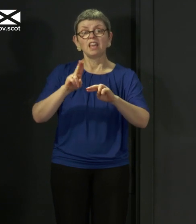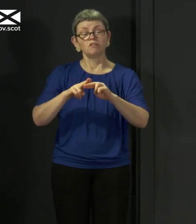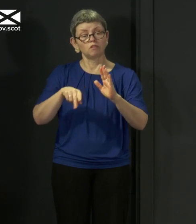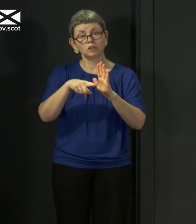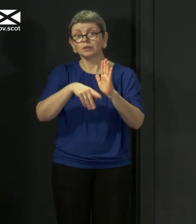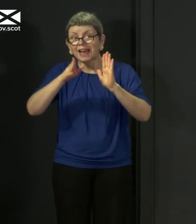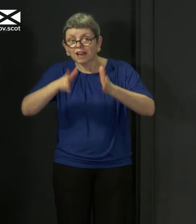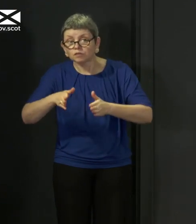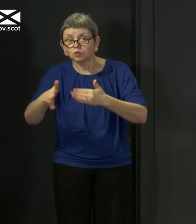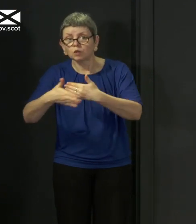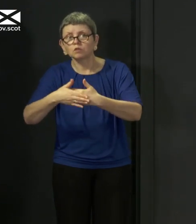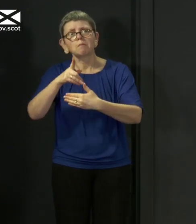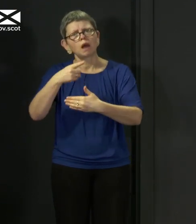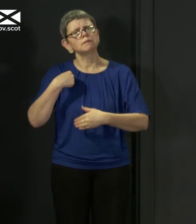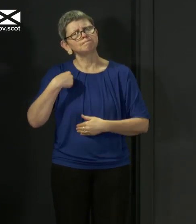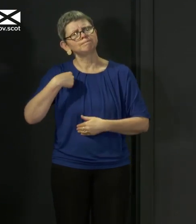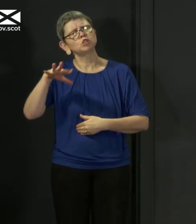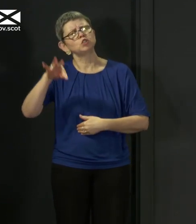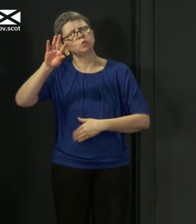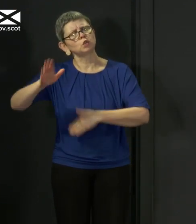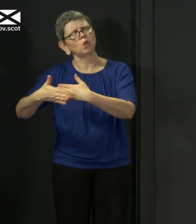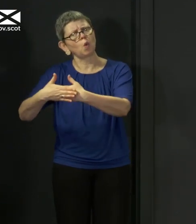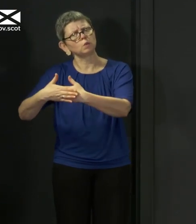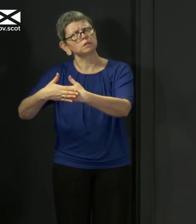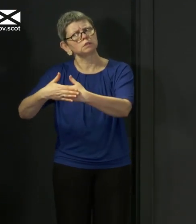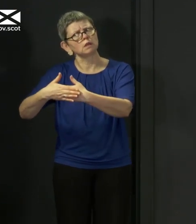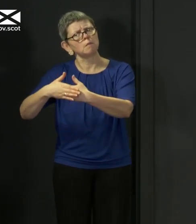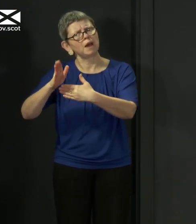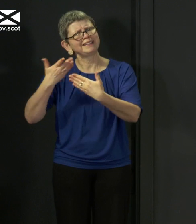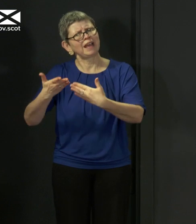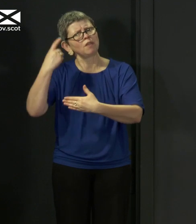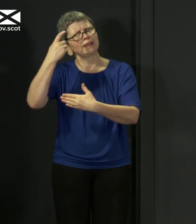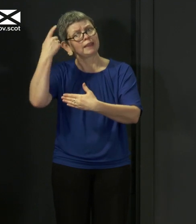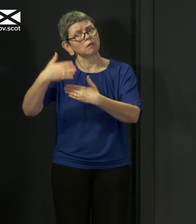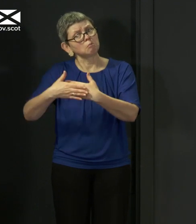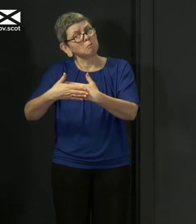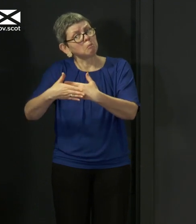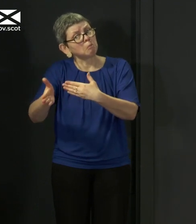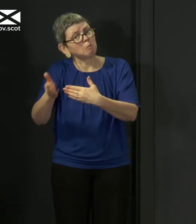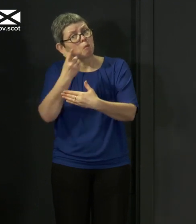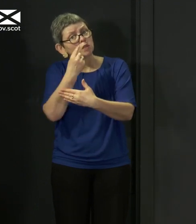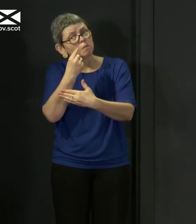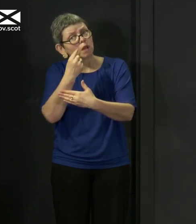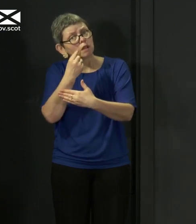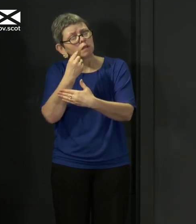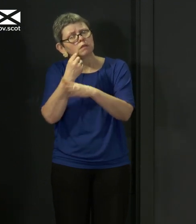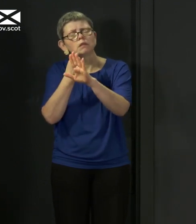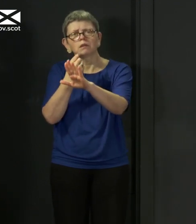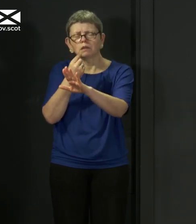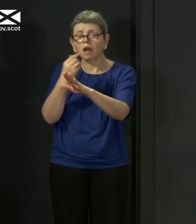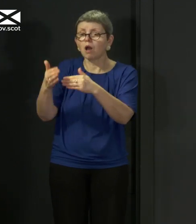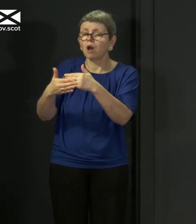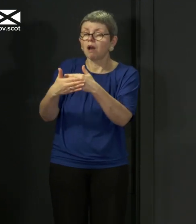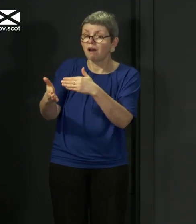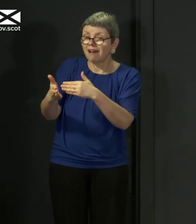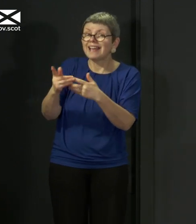voluntarily at the start of lockdown, and are now thinking of reopening, our view is that you should not contemplate doing so unless you